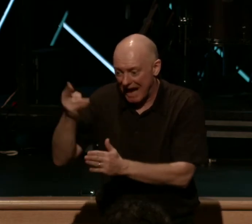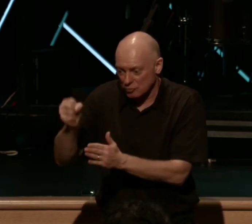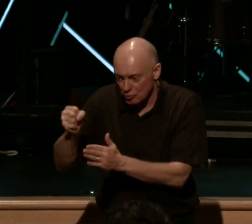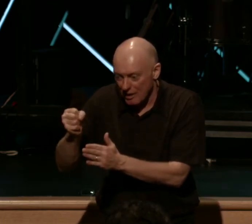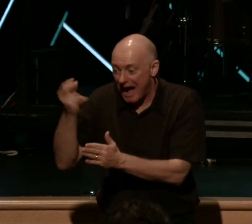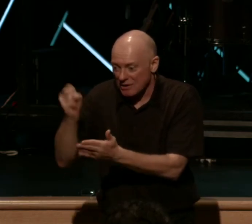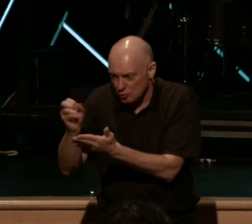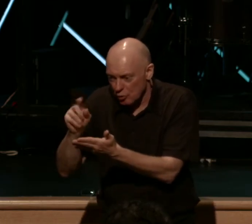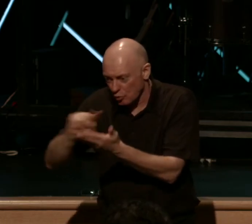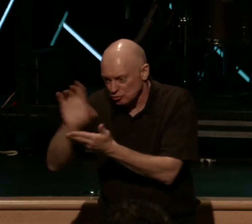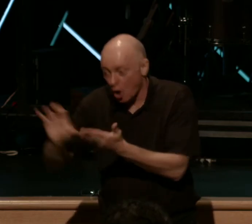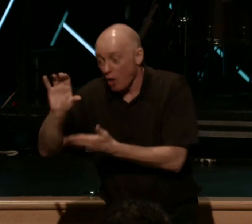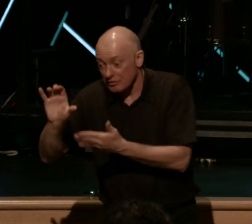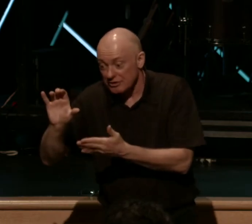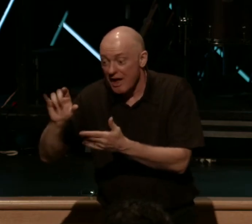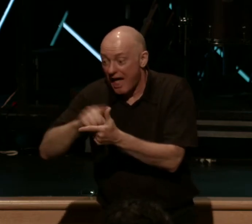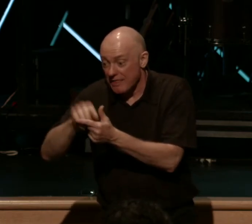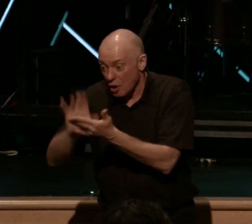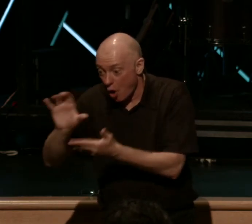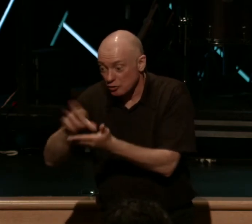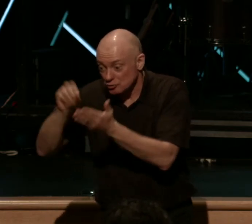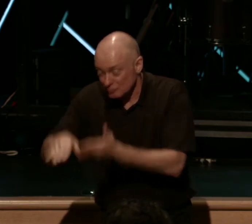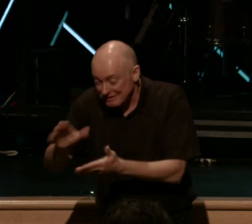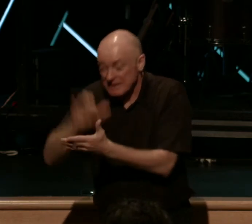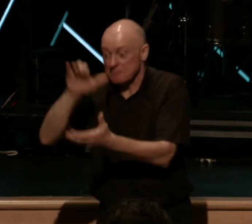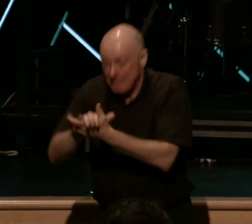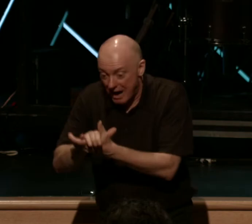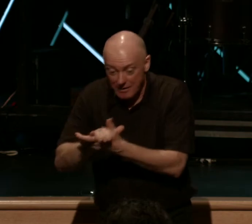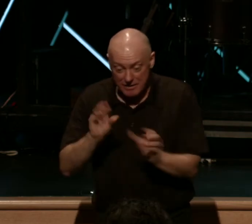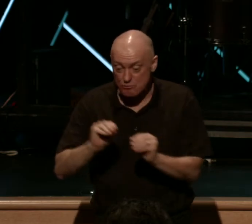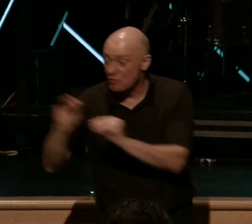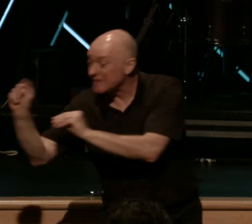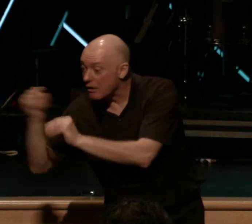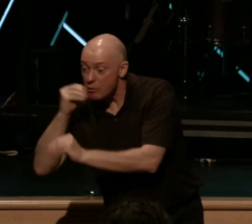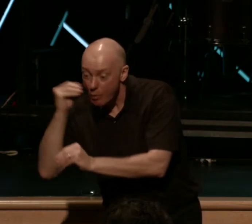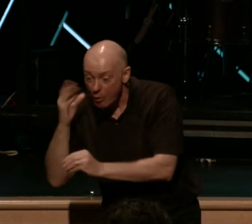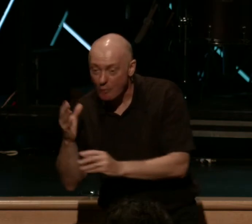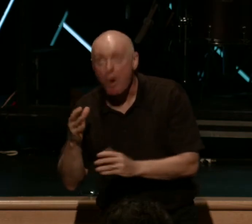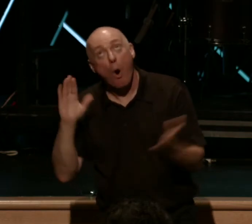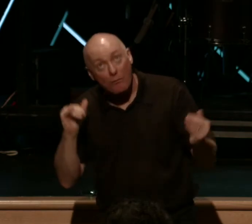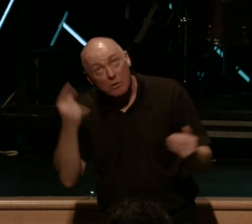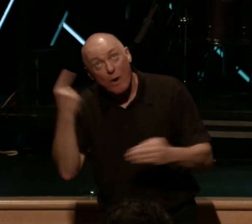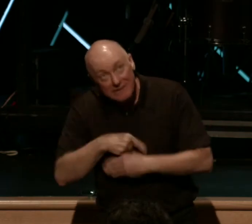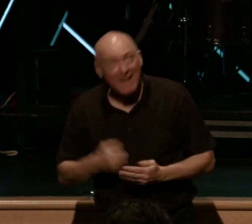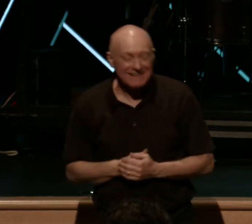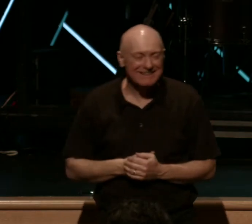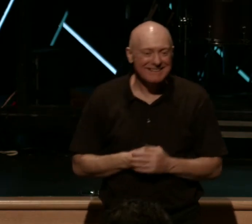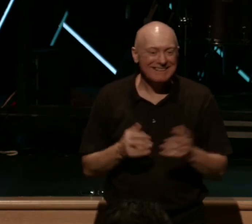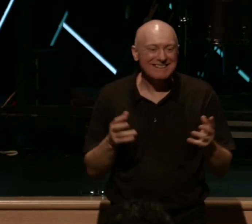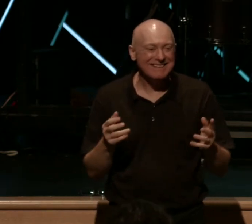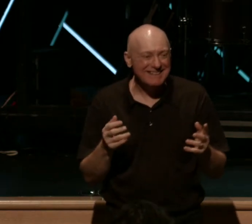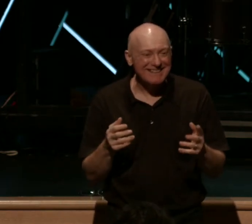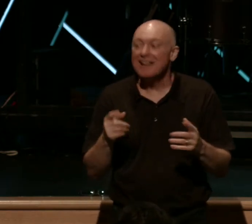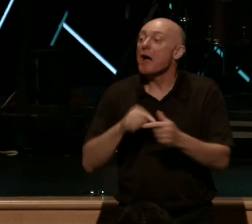goes to college, and the college student gets married and moves out of mom and dad's house, hopefully one day, and then they get married and have a family.